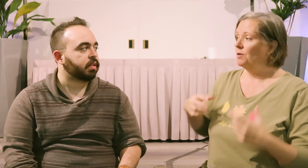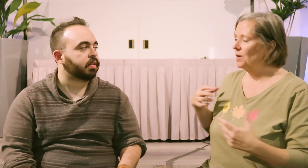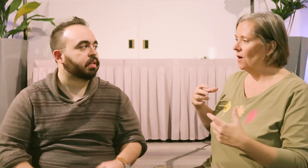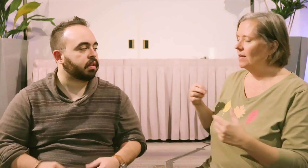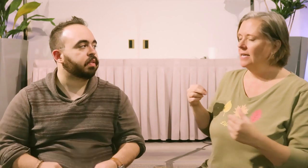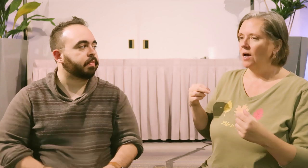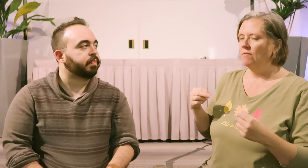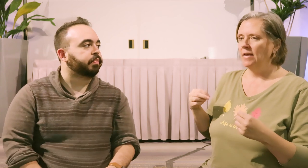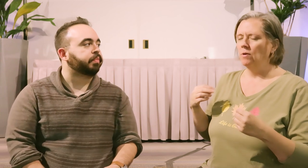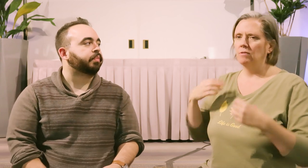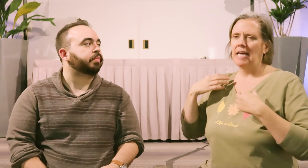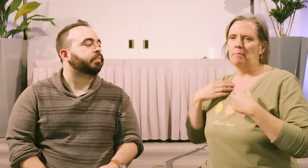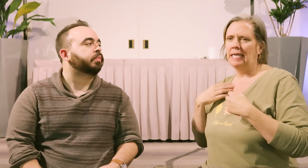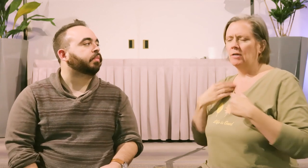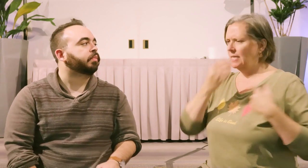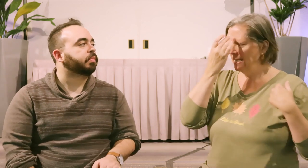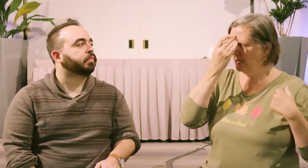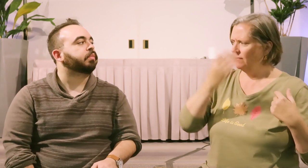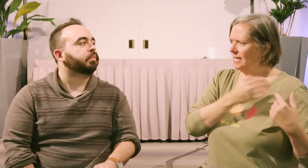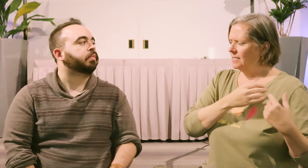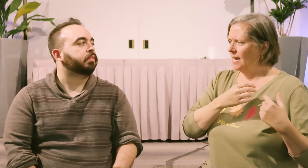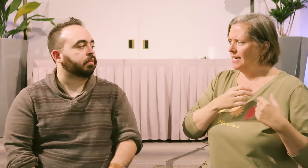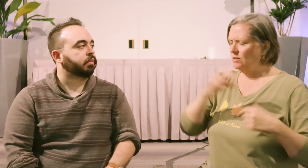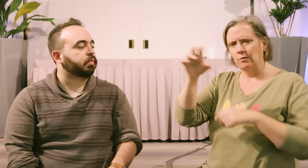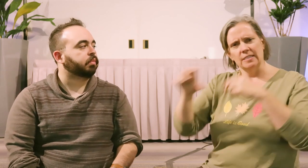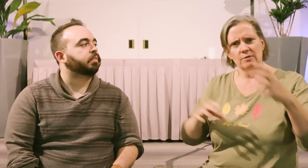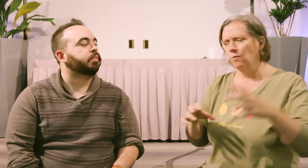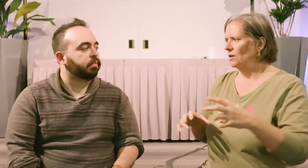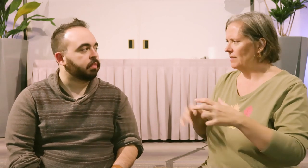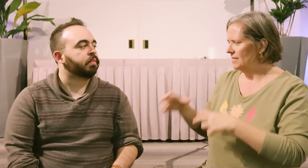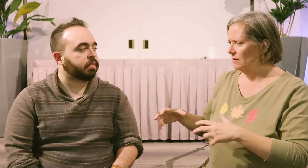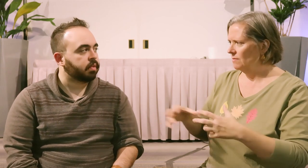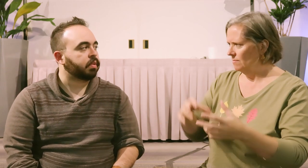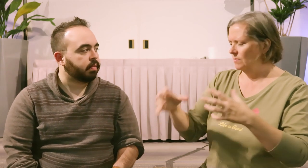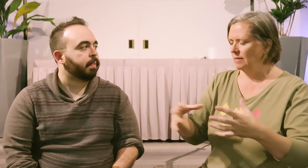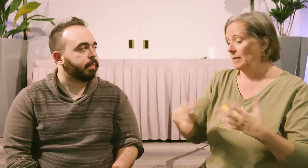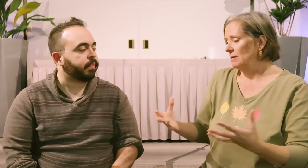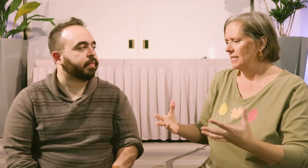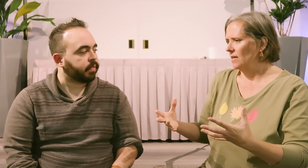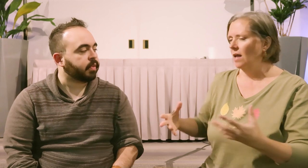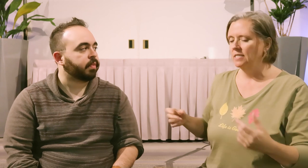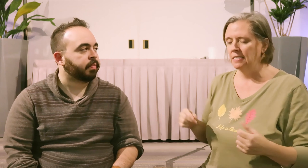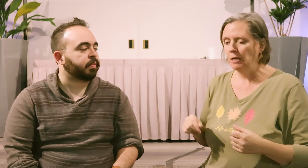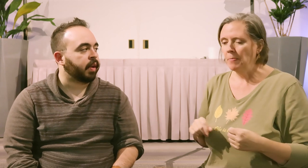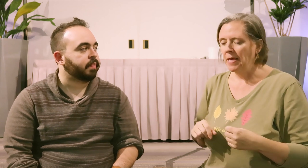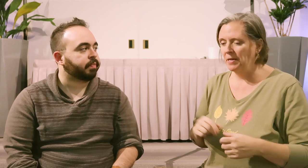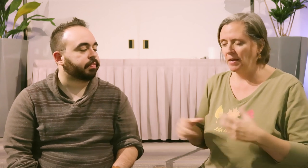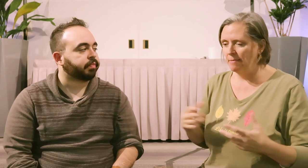protocol of like, well, you tap here and here if it's anxiety and you do a different order if it's another. He was a psychologist. Right. And then along came